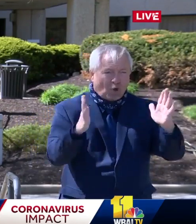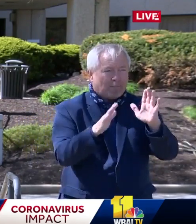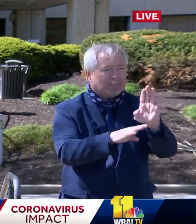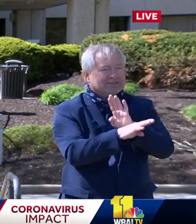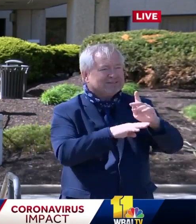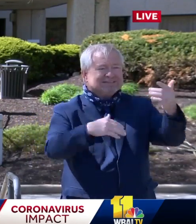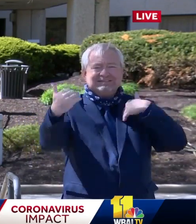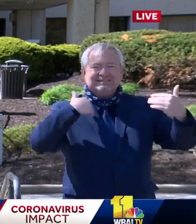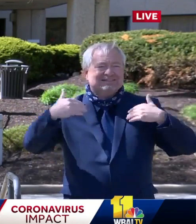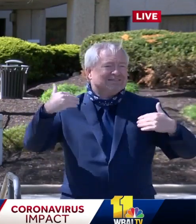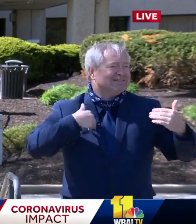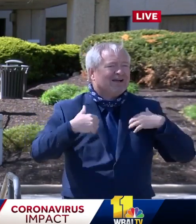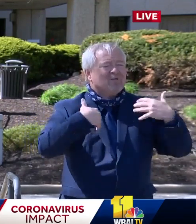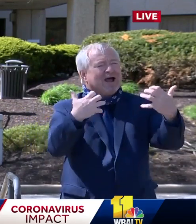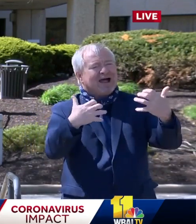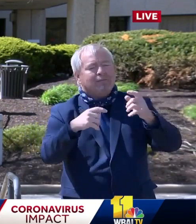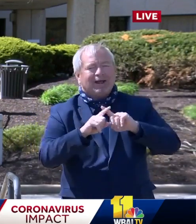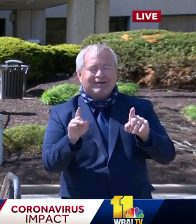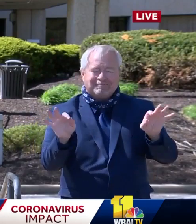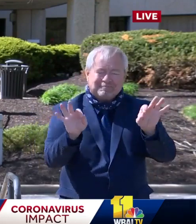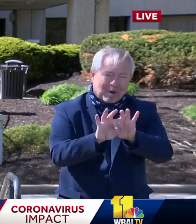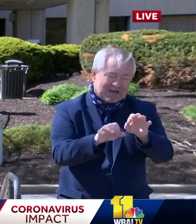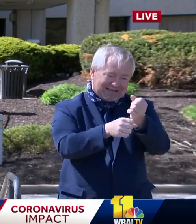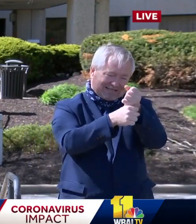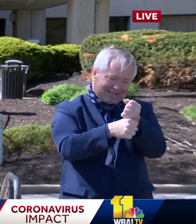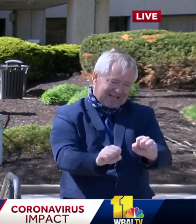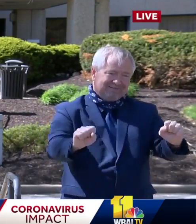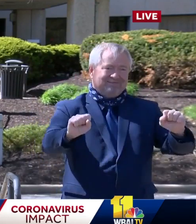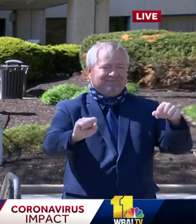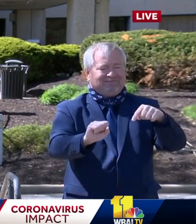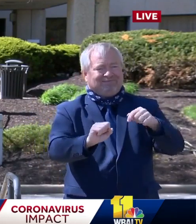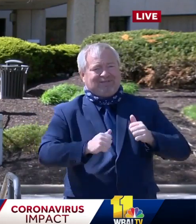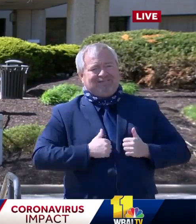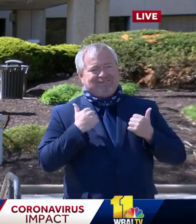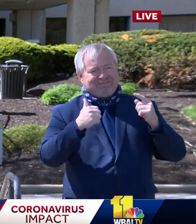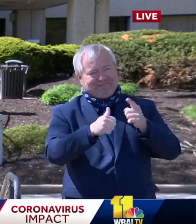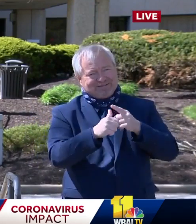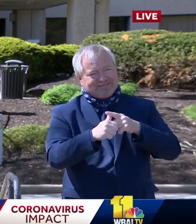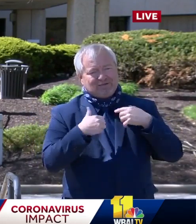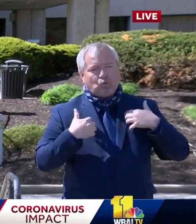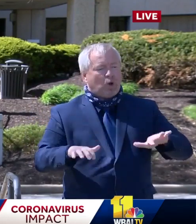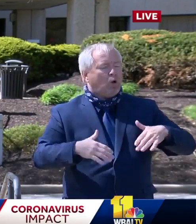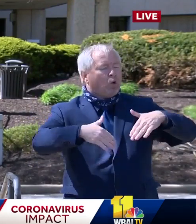uh, way, uh, because we can't have, uh, an overload of our healthcare system.